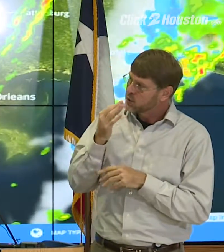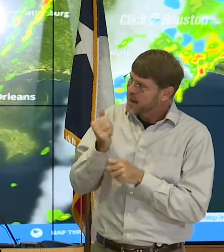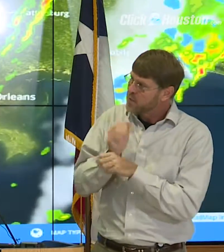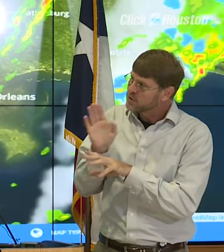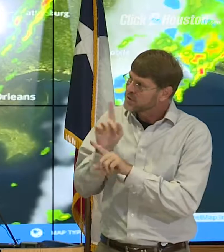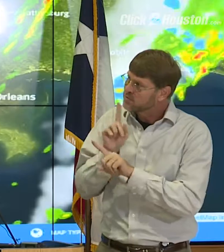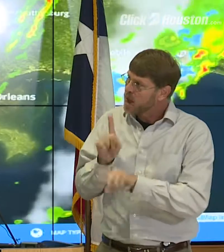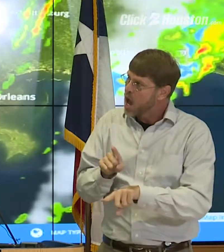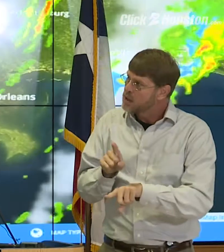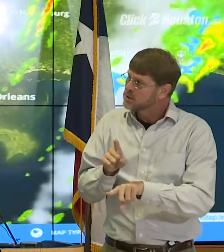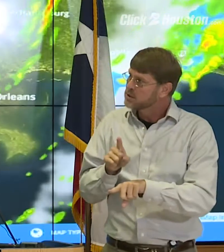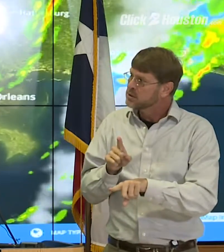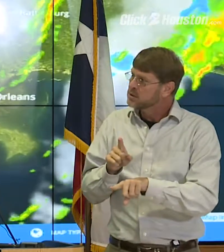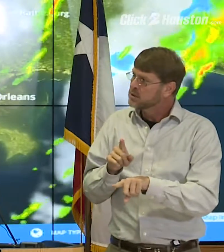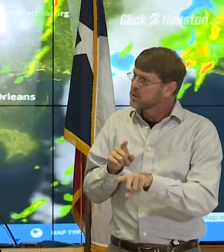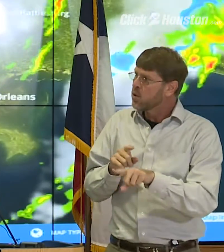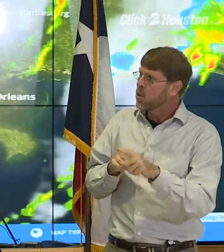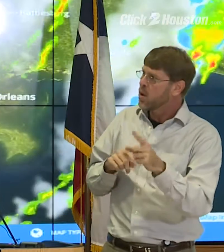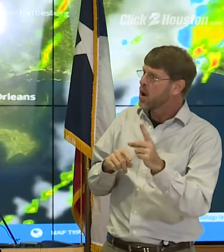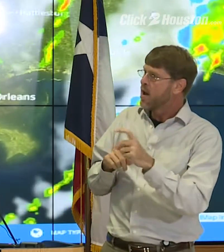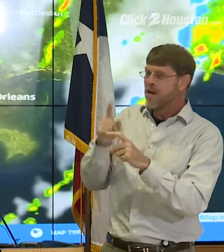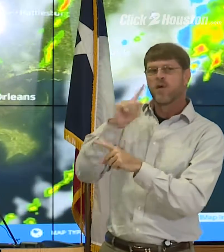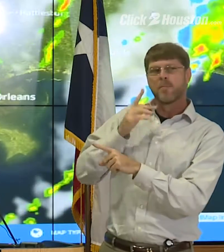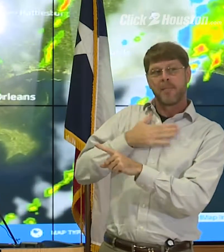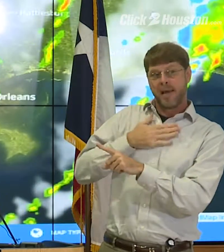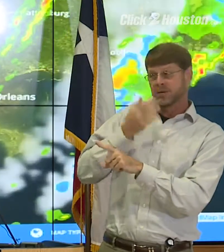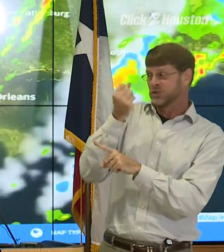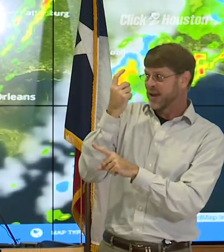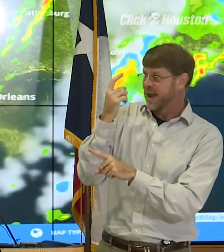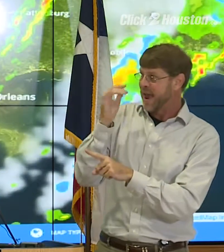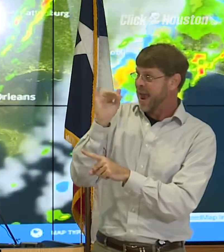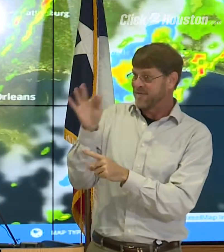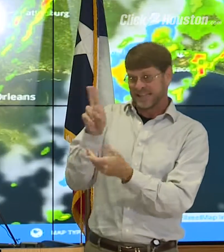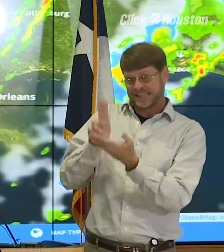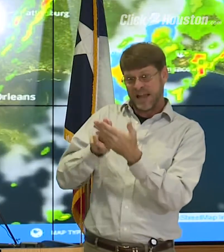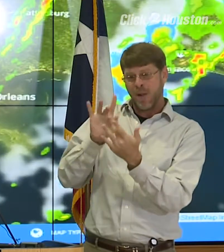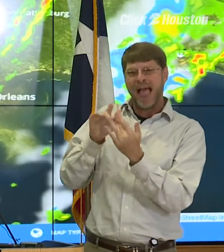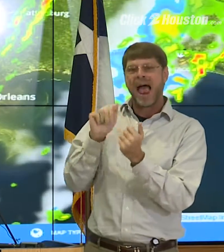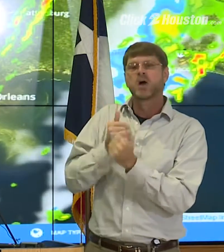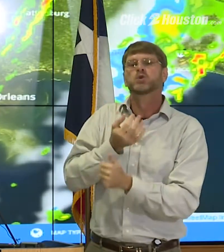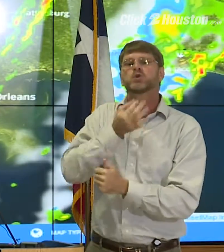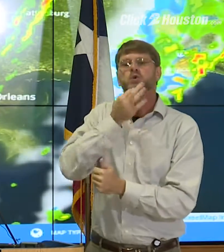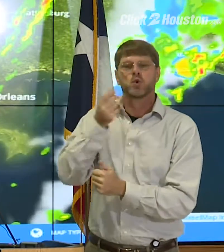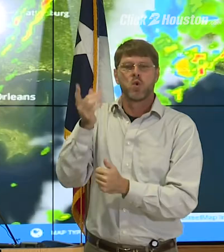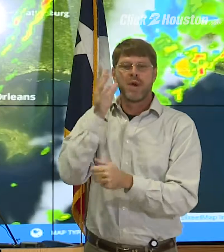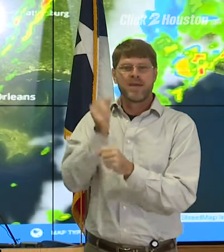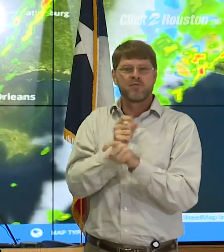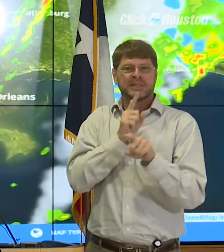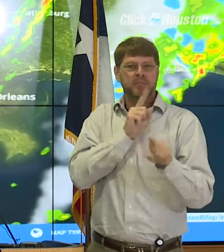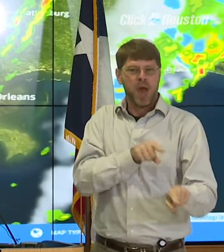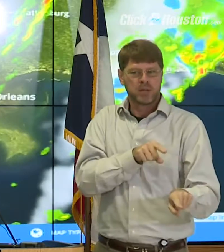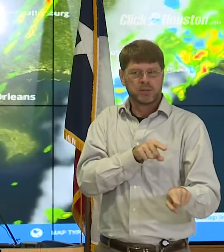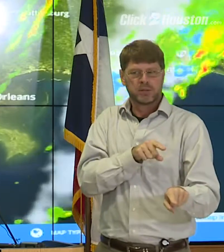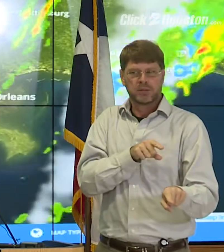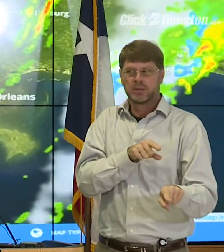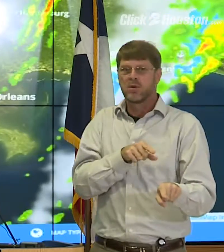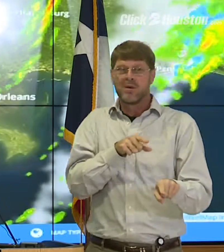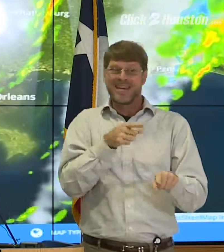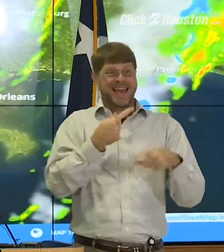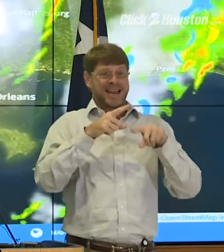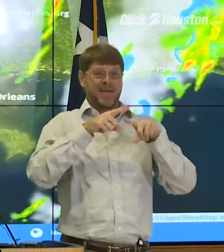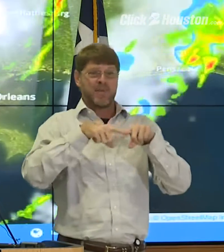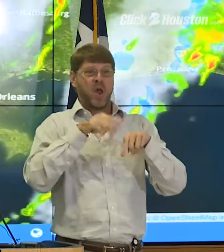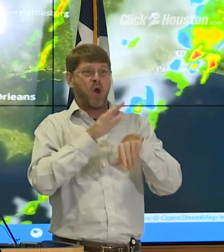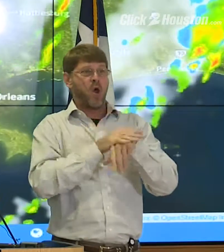response? The question was from me, if they sign up online, how soon will they get a response? That will